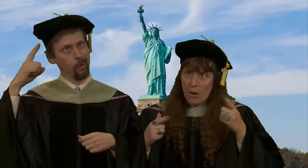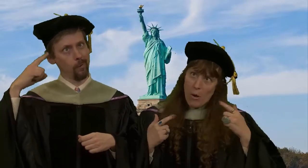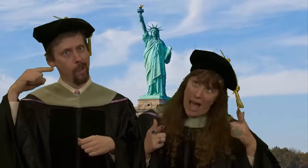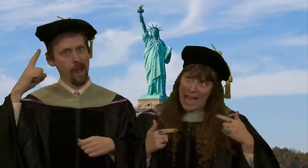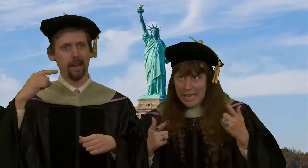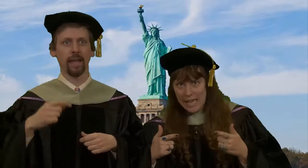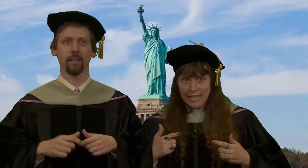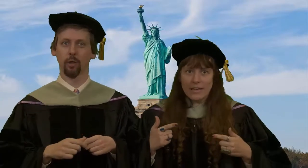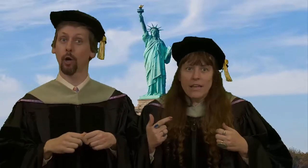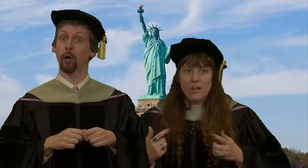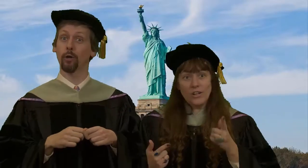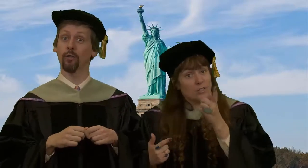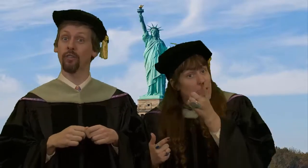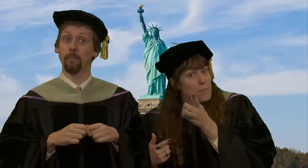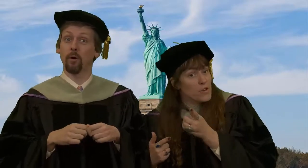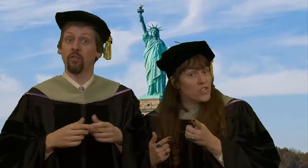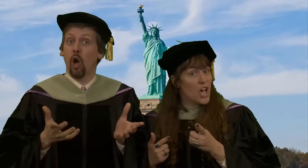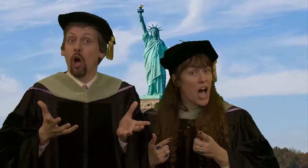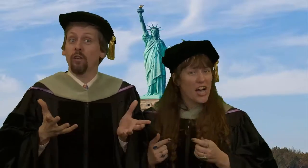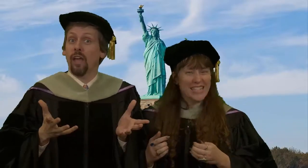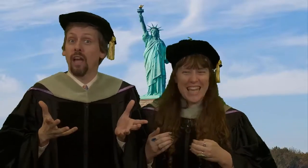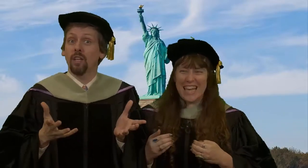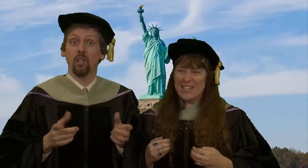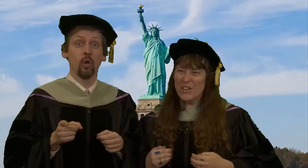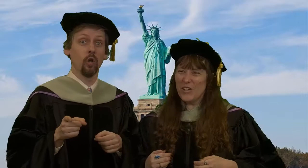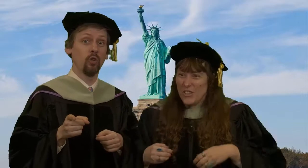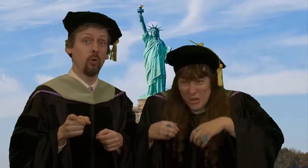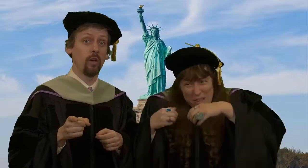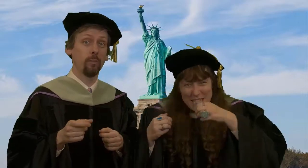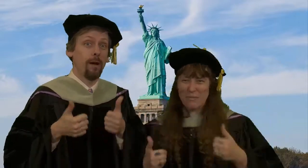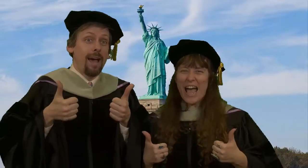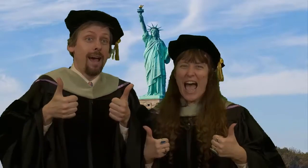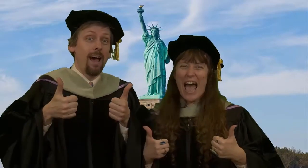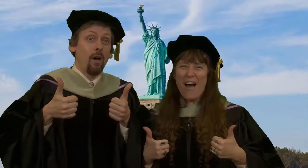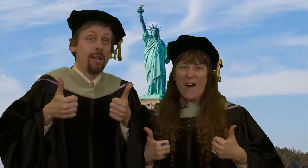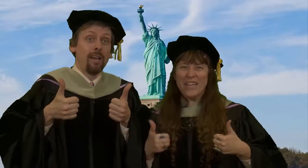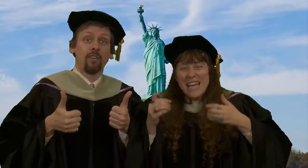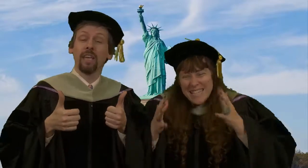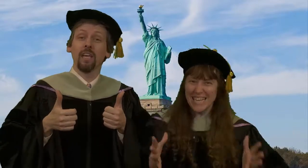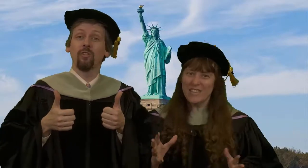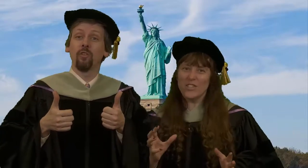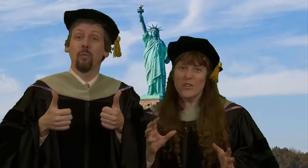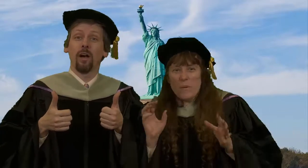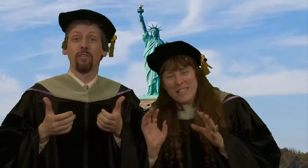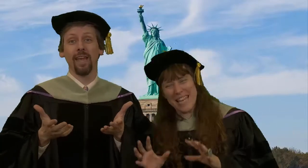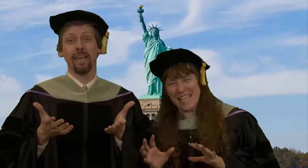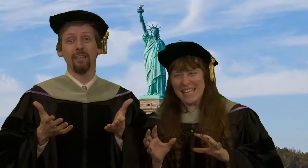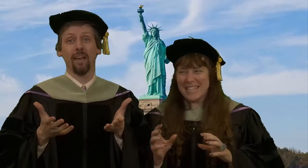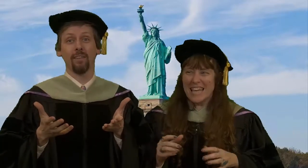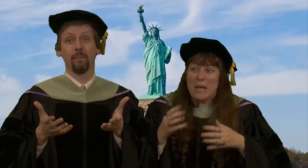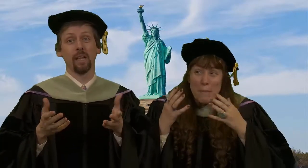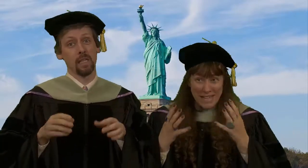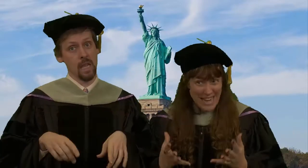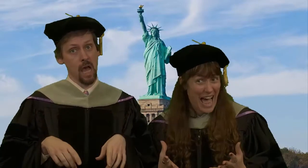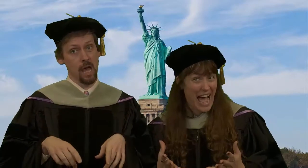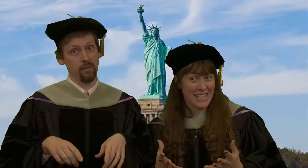moronic. Learn Simmers songs and you'll do us proud. Singing tunes while taking tests but not